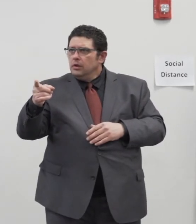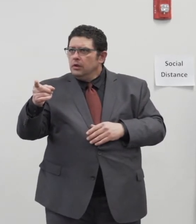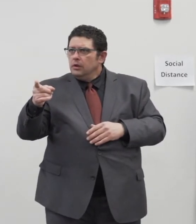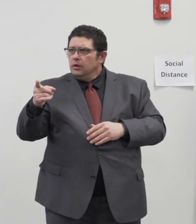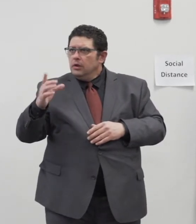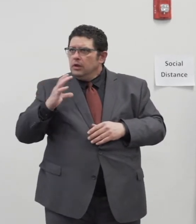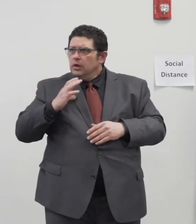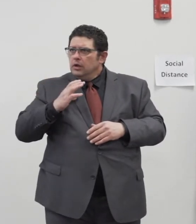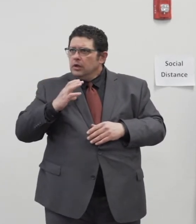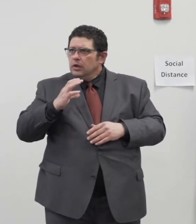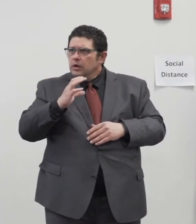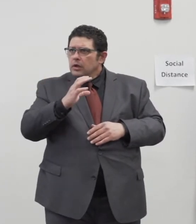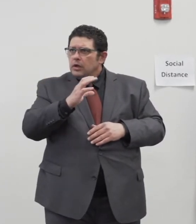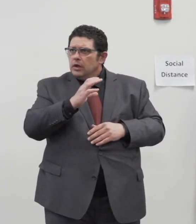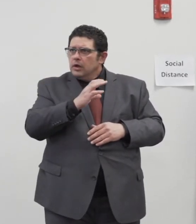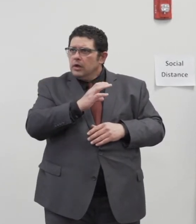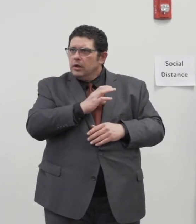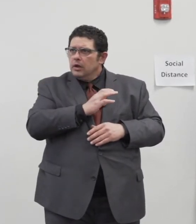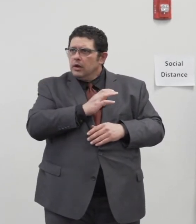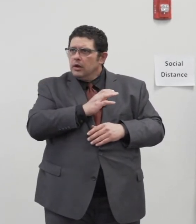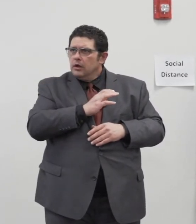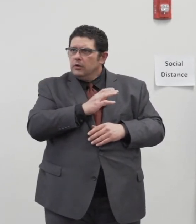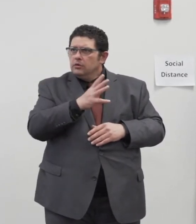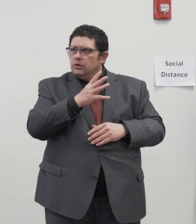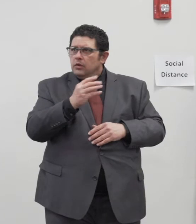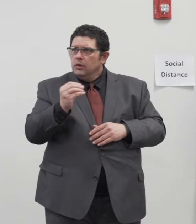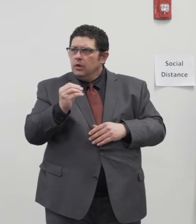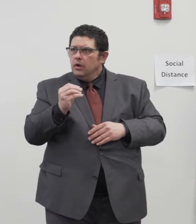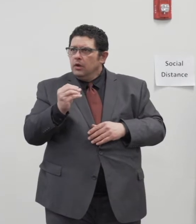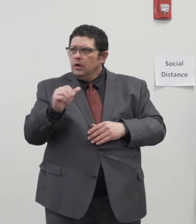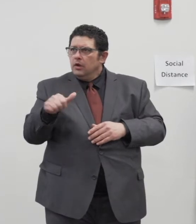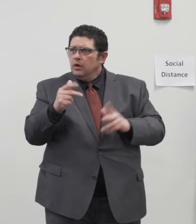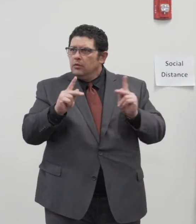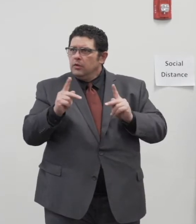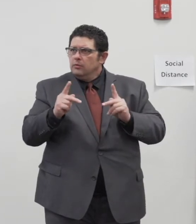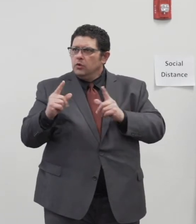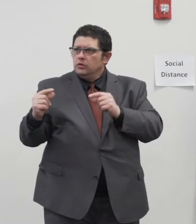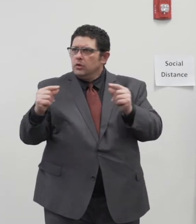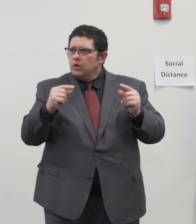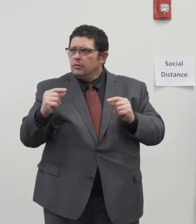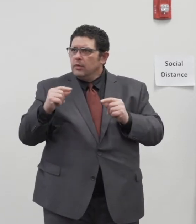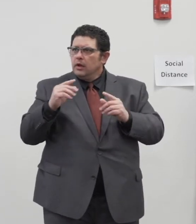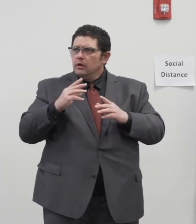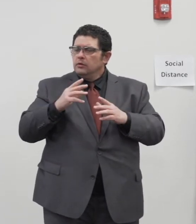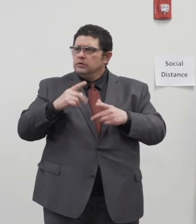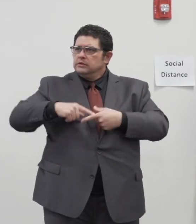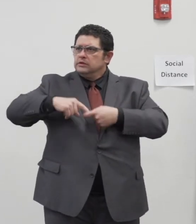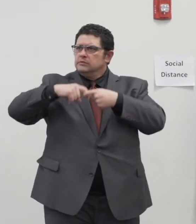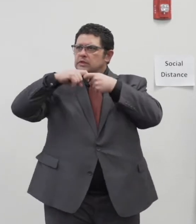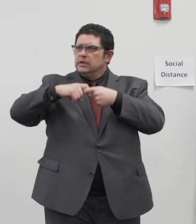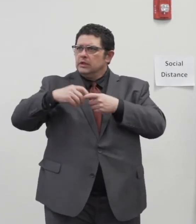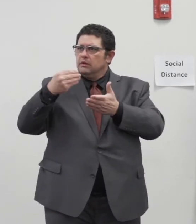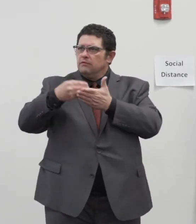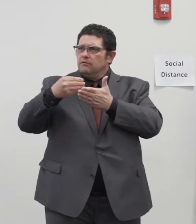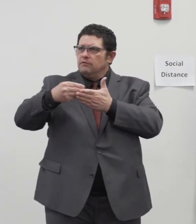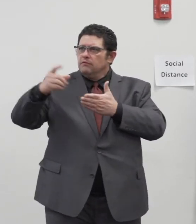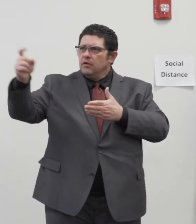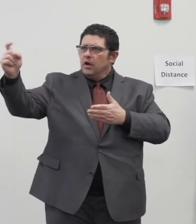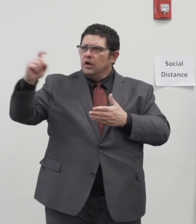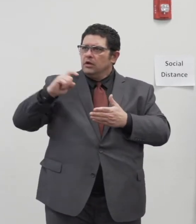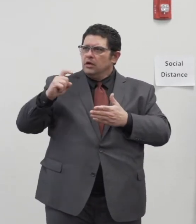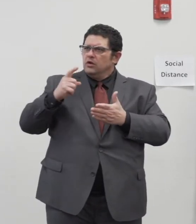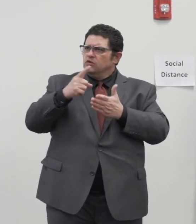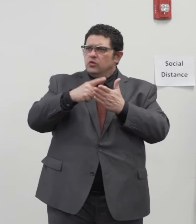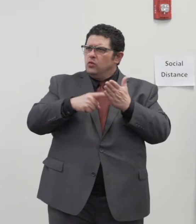and other people about the spending of federal funding from the CARES Act, what's your reaction to the people that are against you having the power